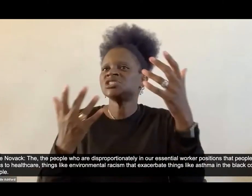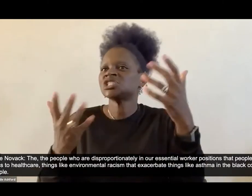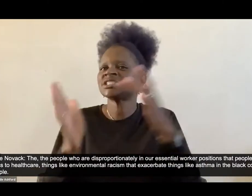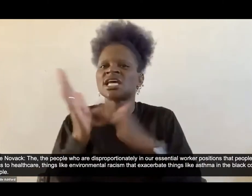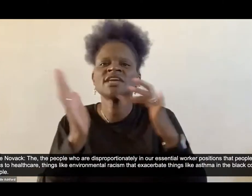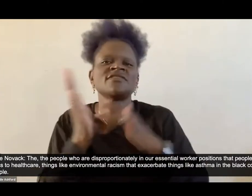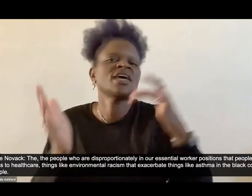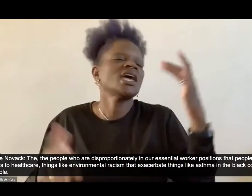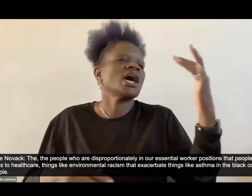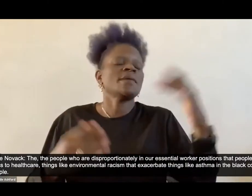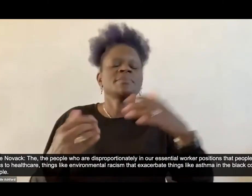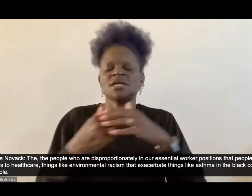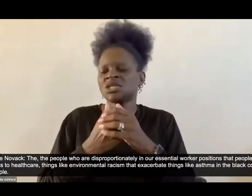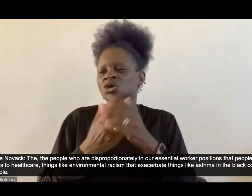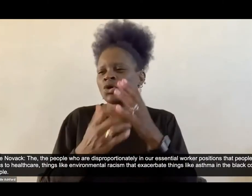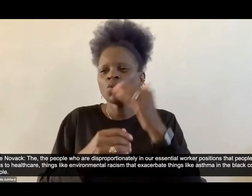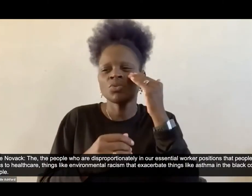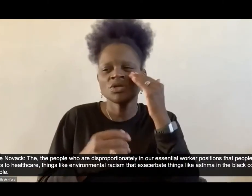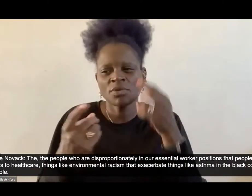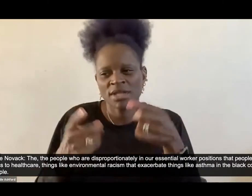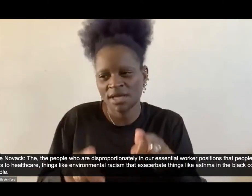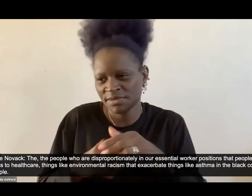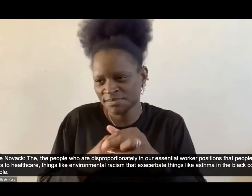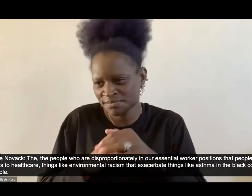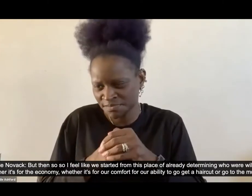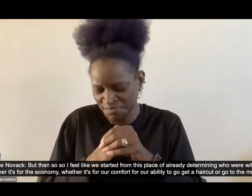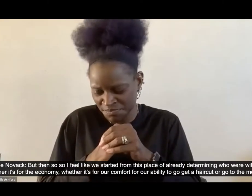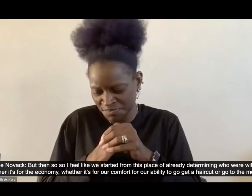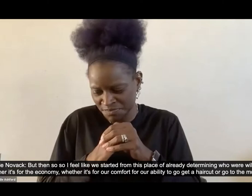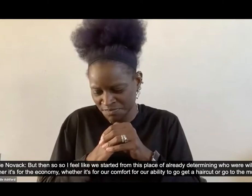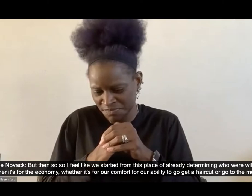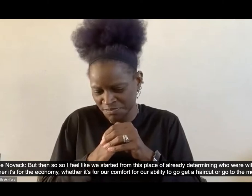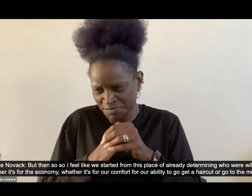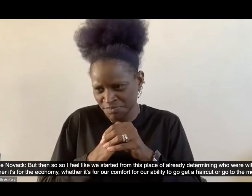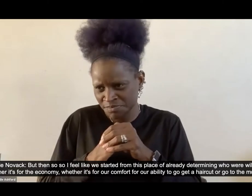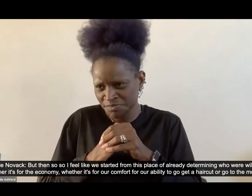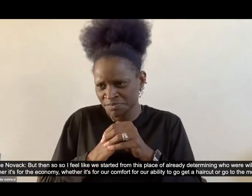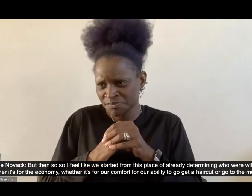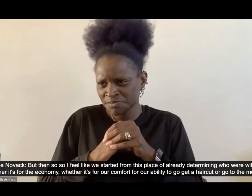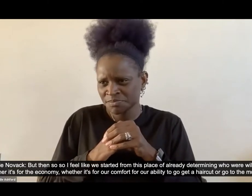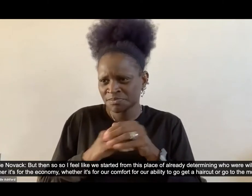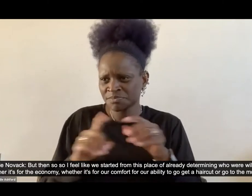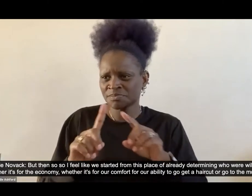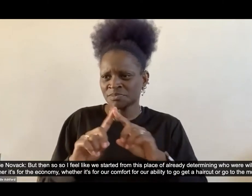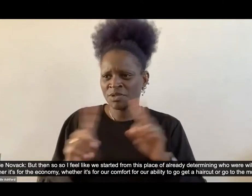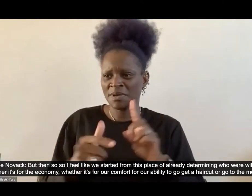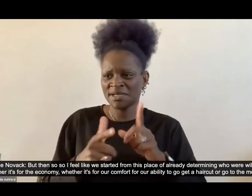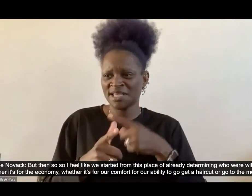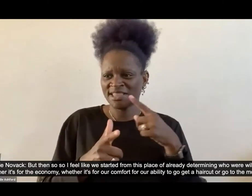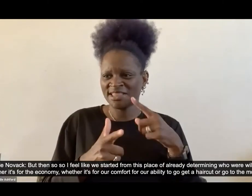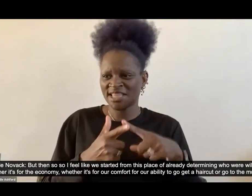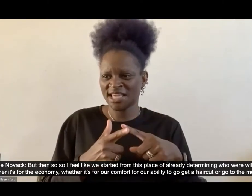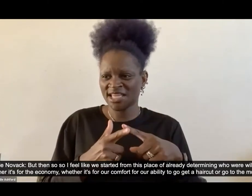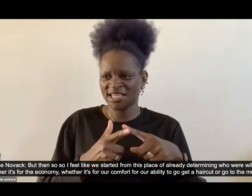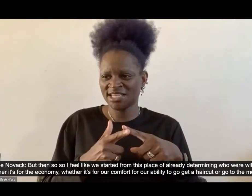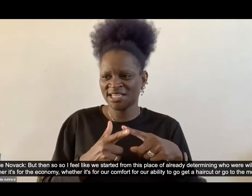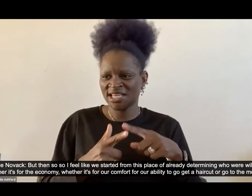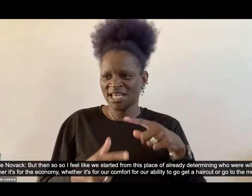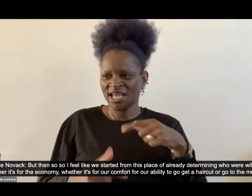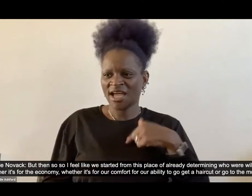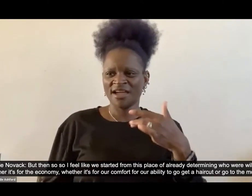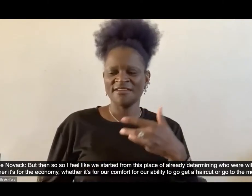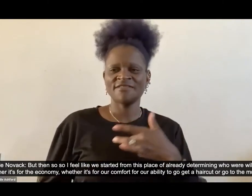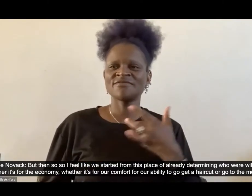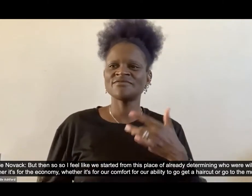asthma in the Black community, for example. Um, but then, so, so I feel like we started from this place of